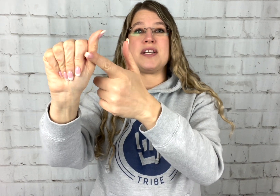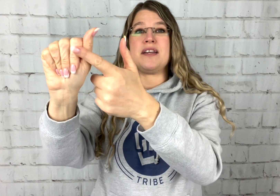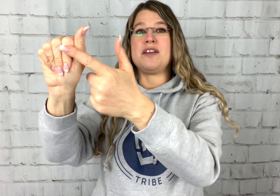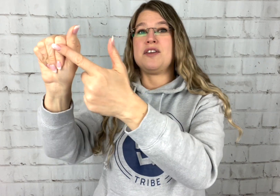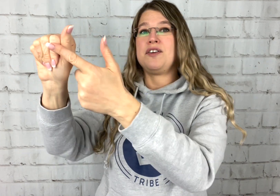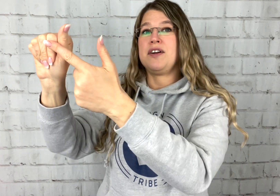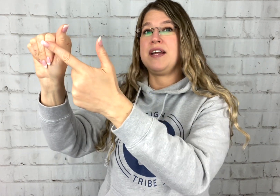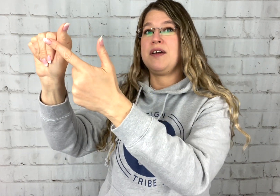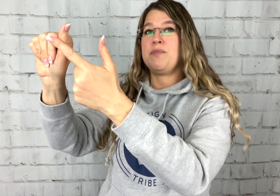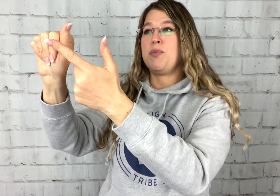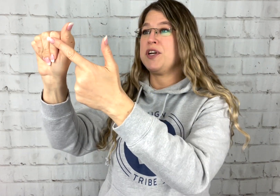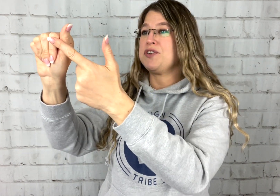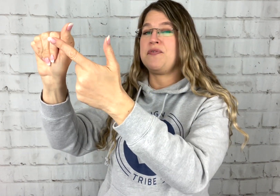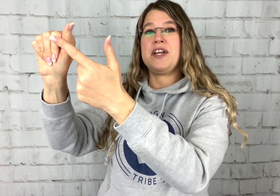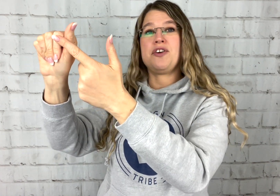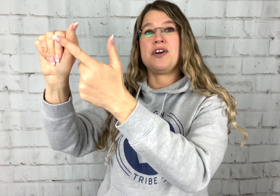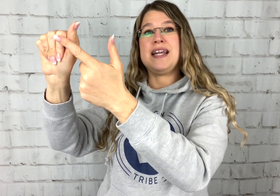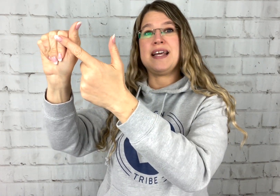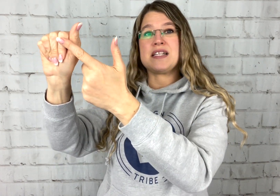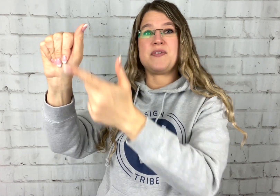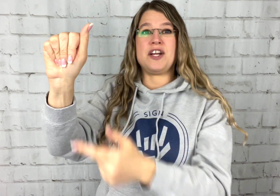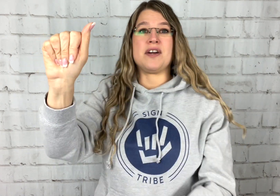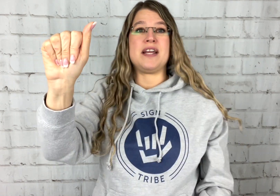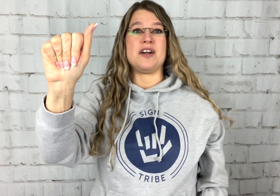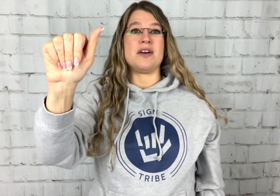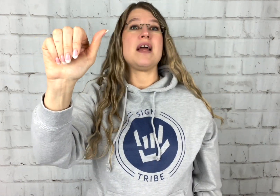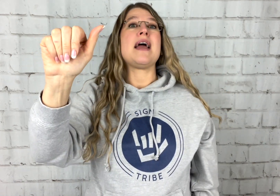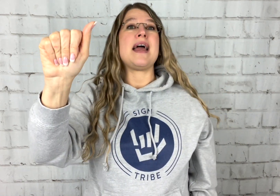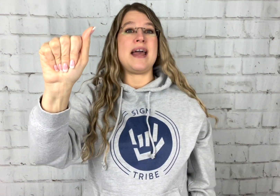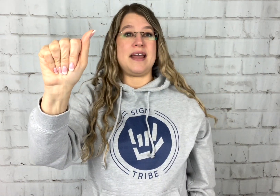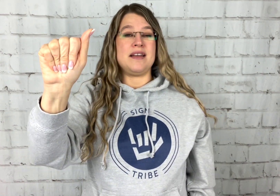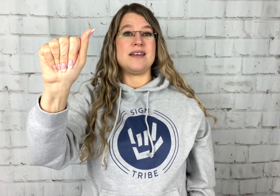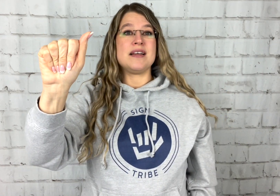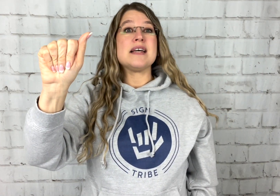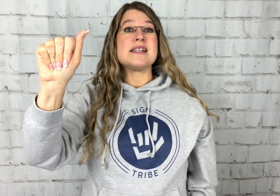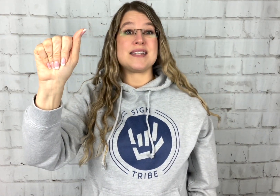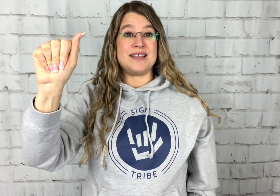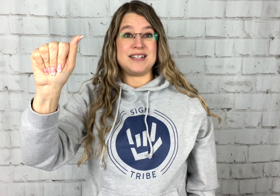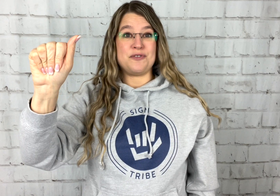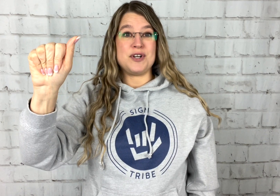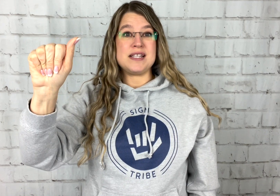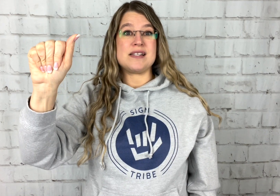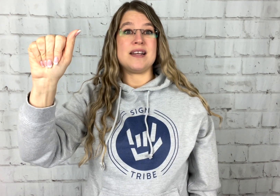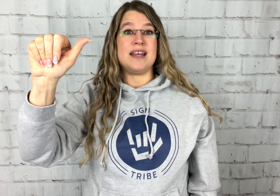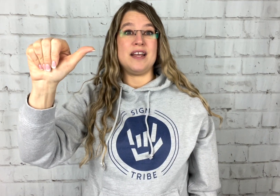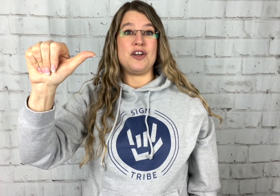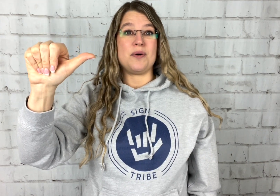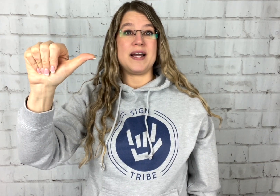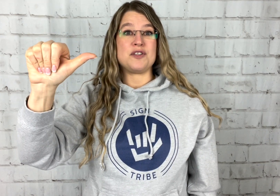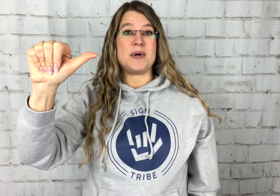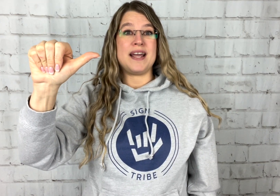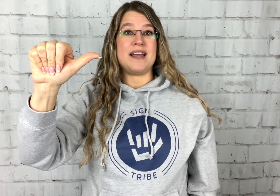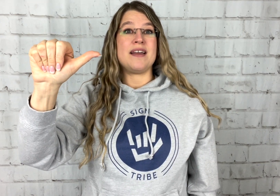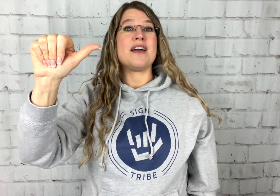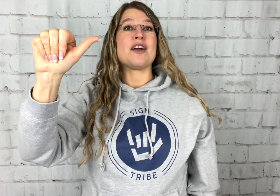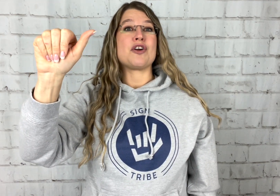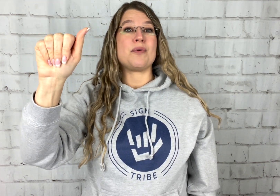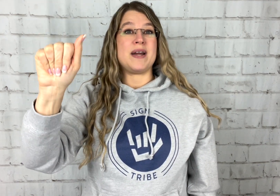your pointer finger, your index finger here, A. See the difference? Incorrect way, correct